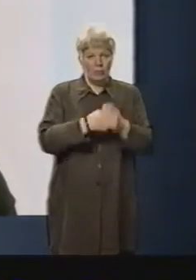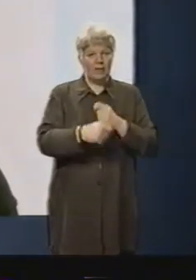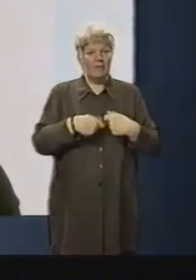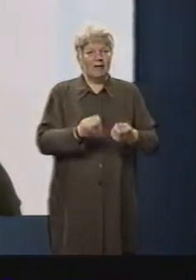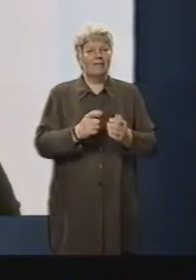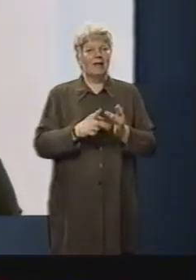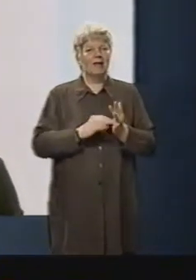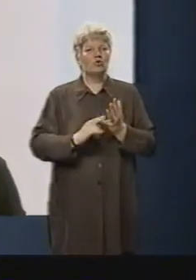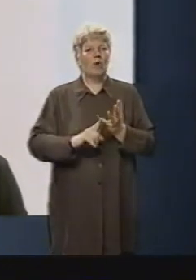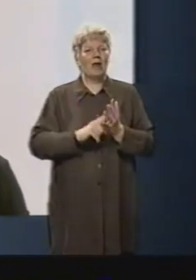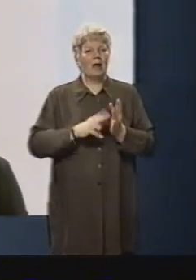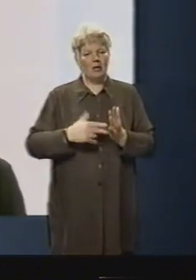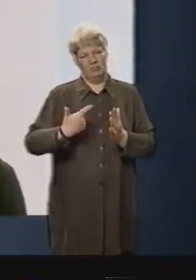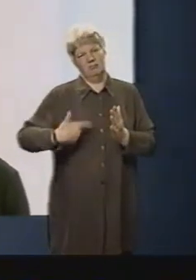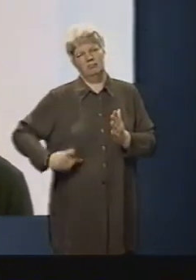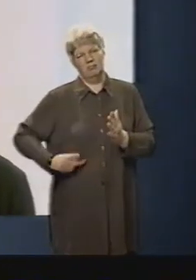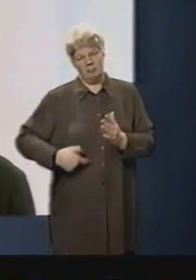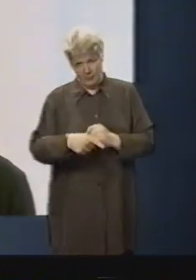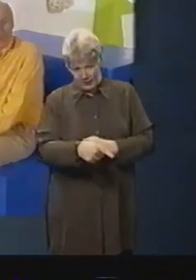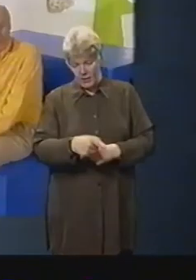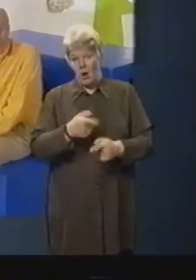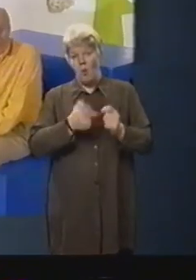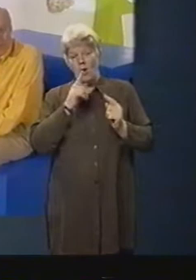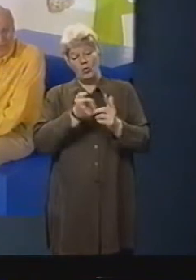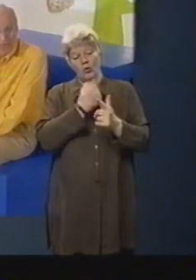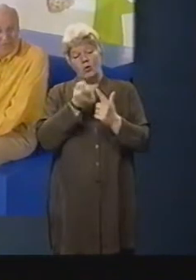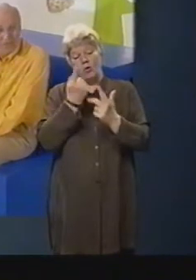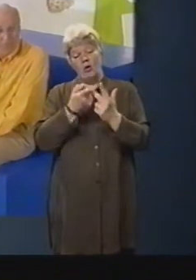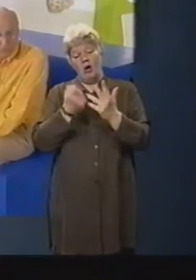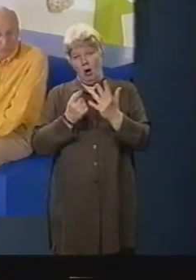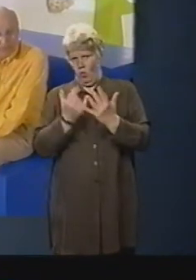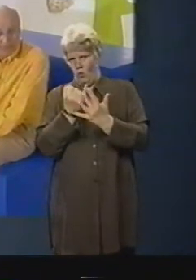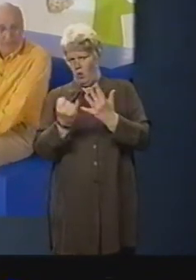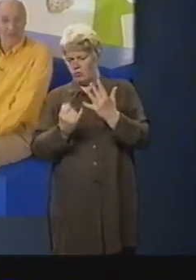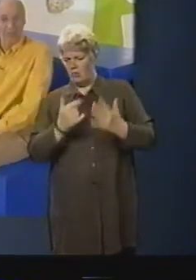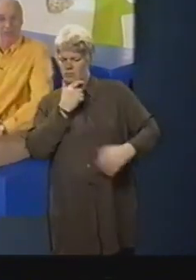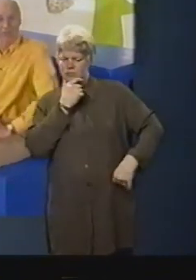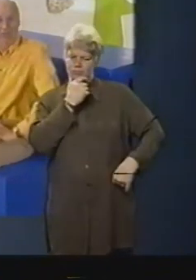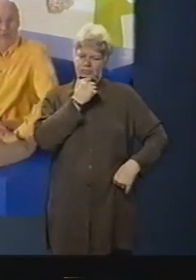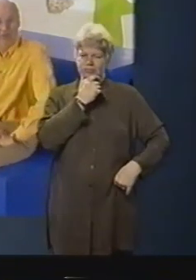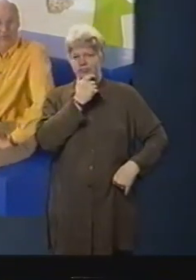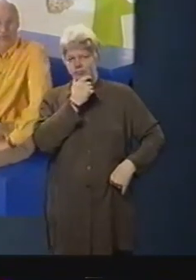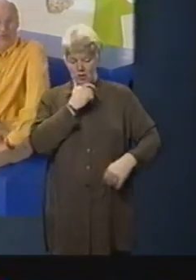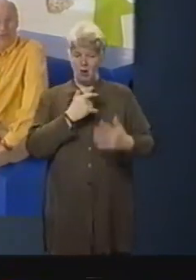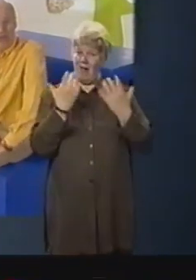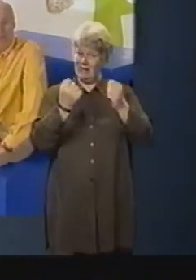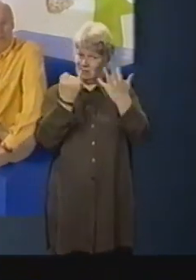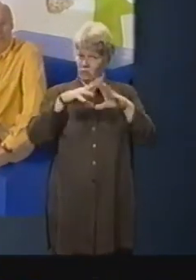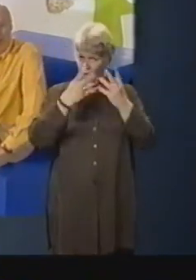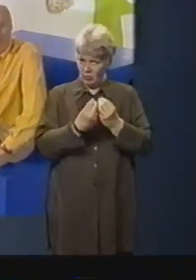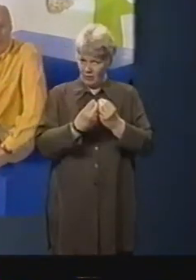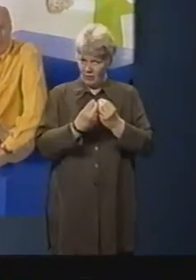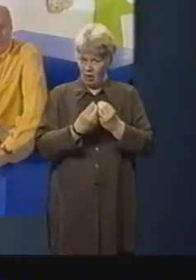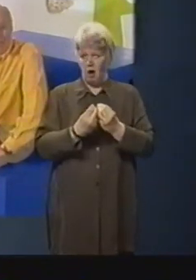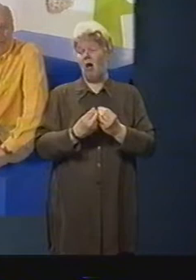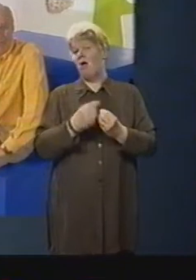through the survey, the questions get more contentious. There are six scenarios in all, and each time you answer the question, should science be